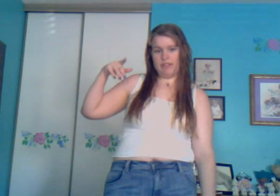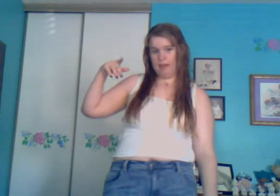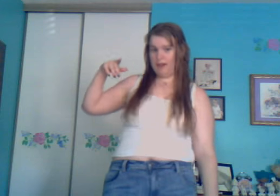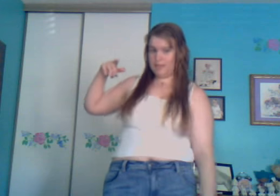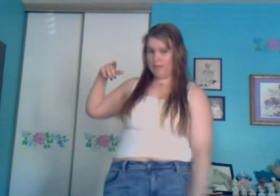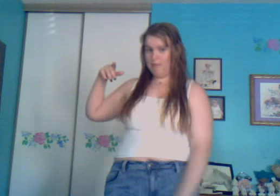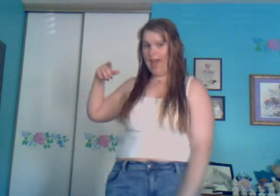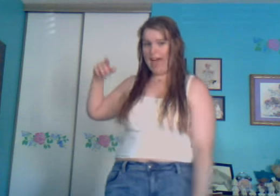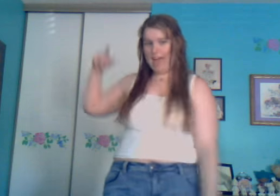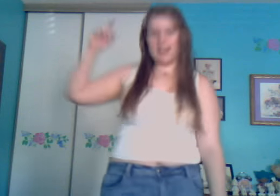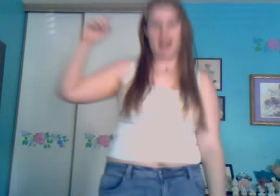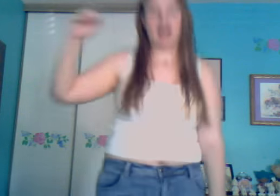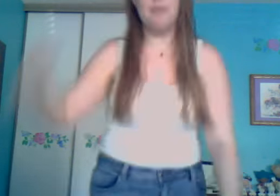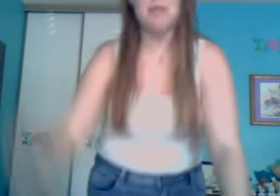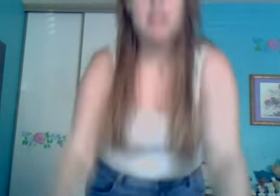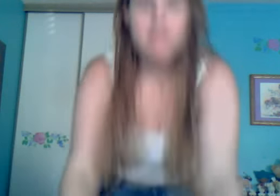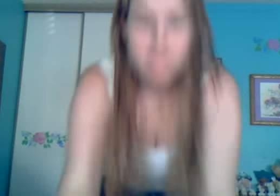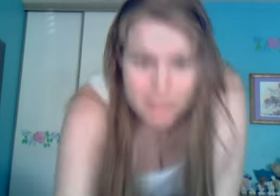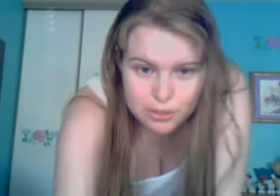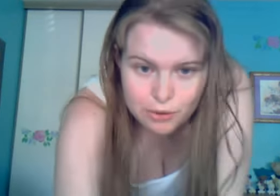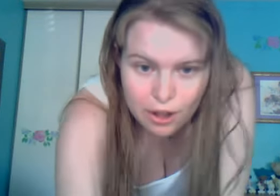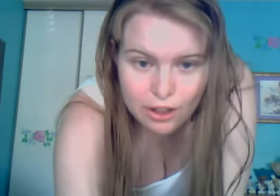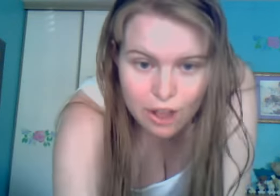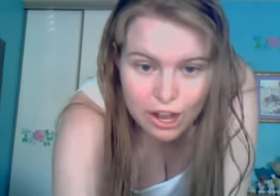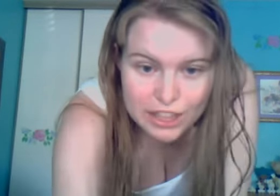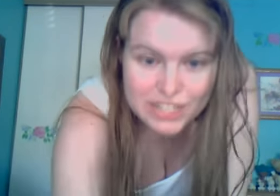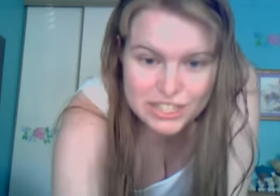be awesome, and I will see you all on Thursday.